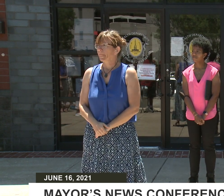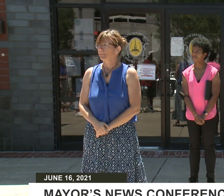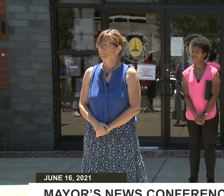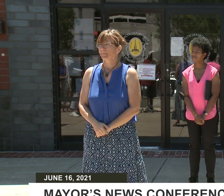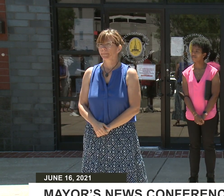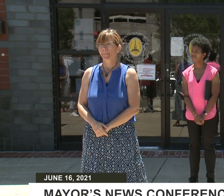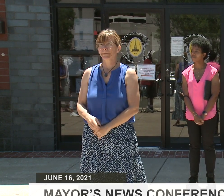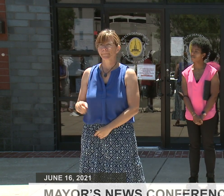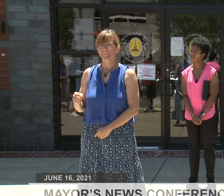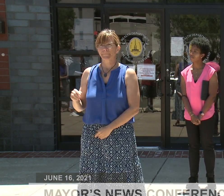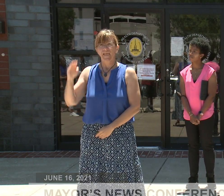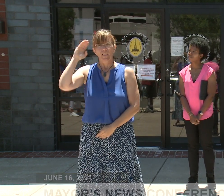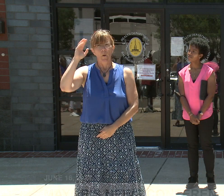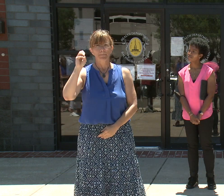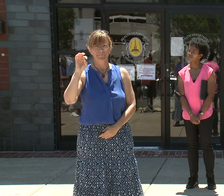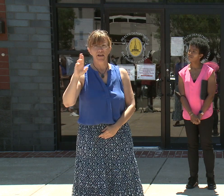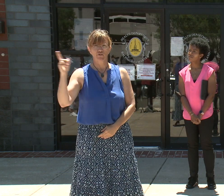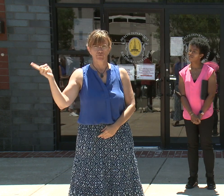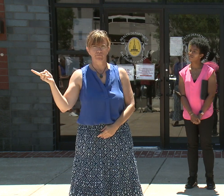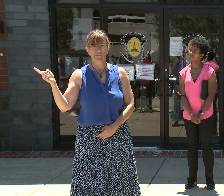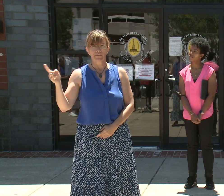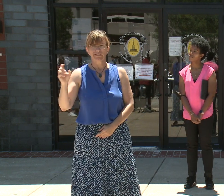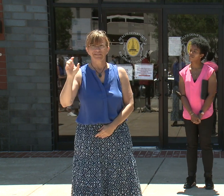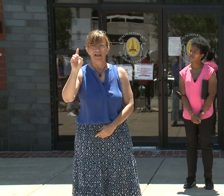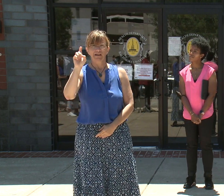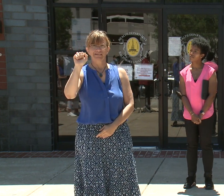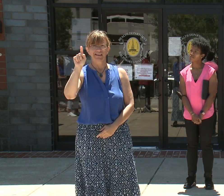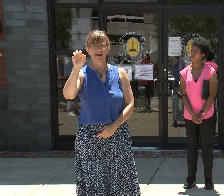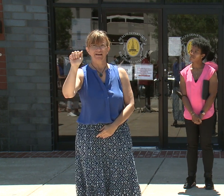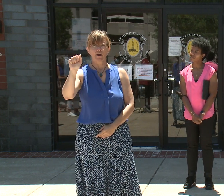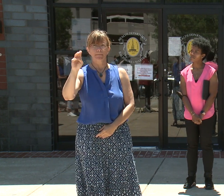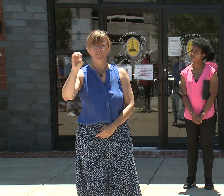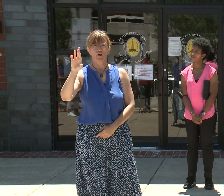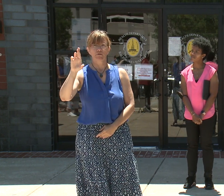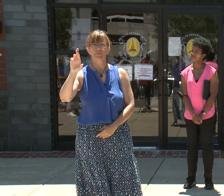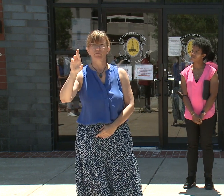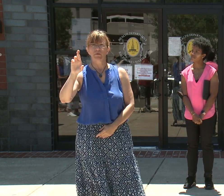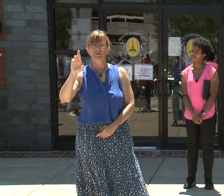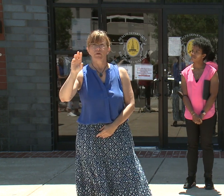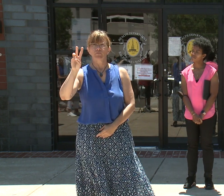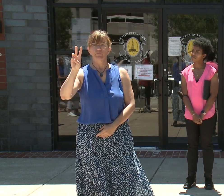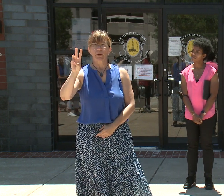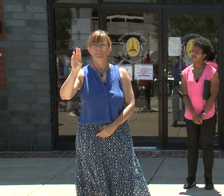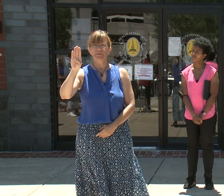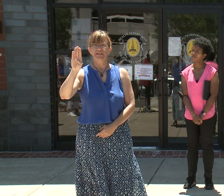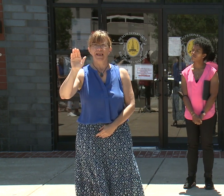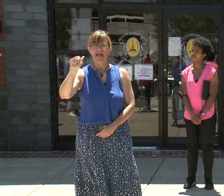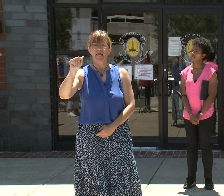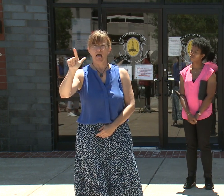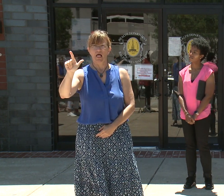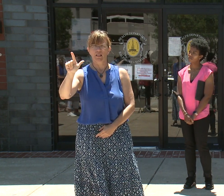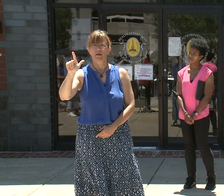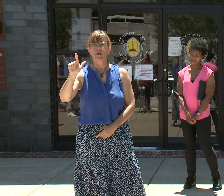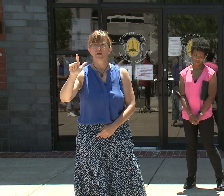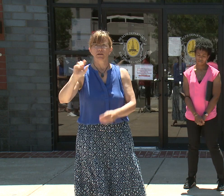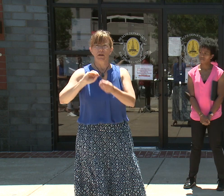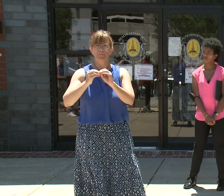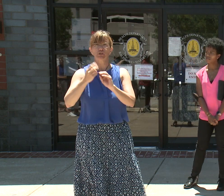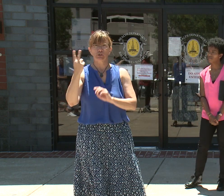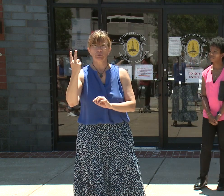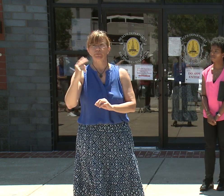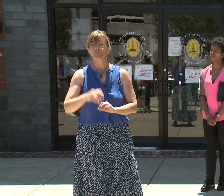Hello, Mayor. I'm Kate Amara from WBAL-TV. Two on-topic questions. The first one is your administration